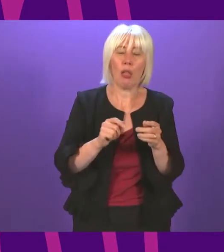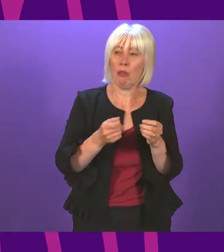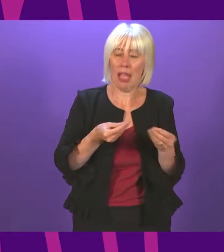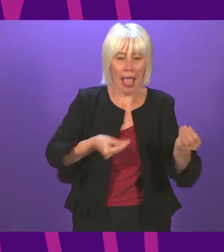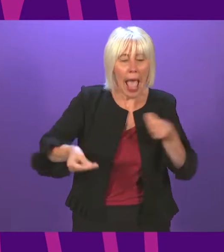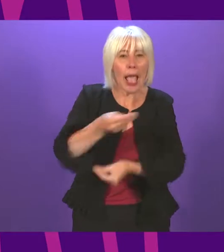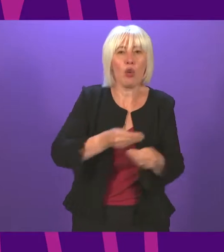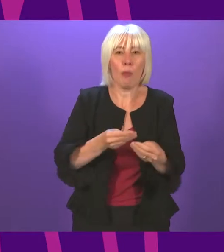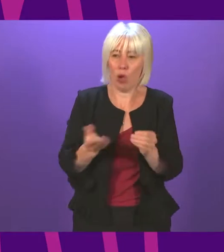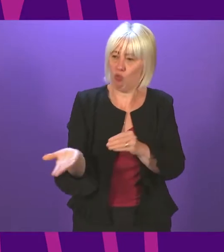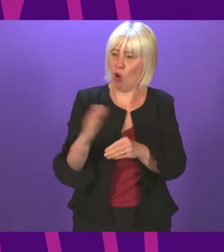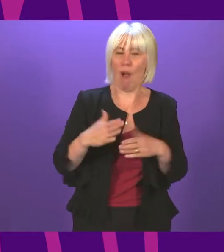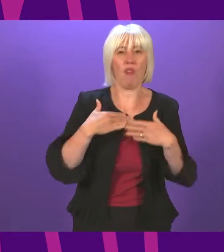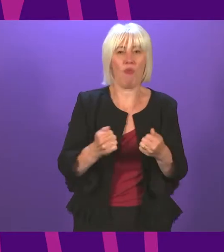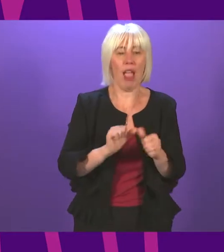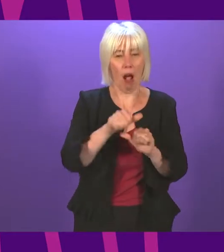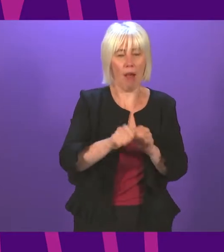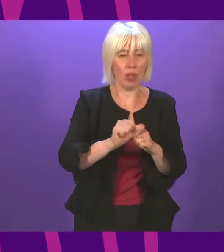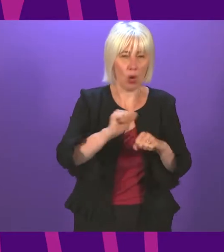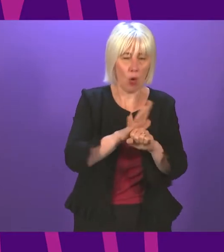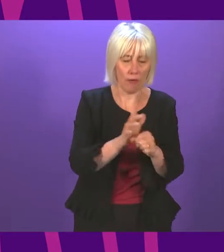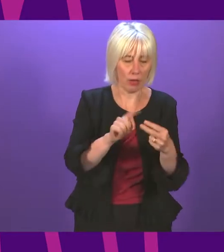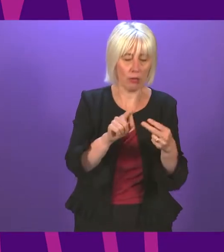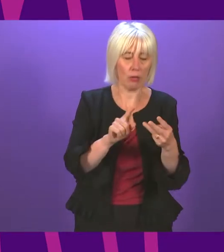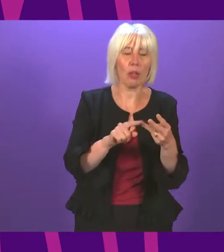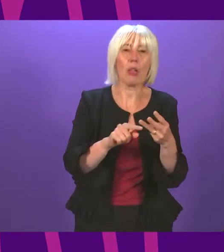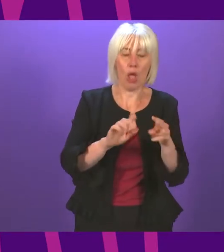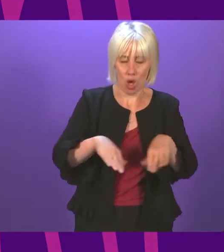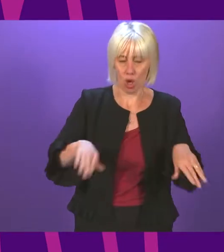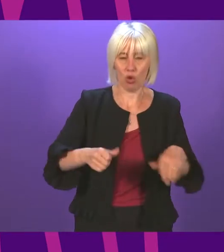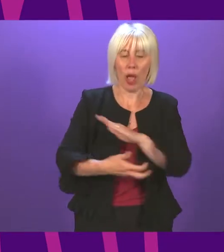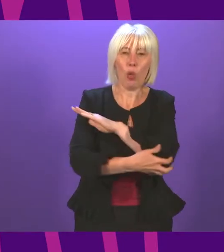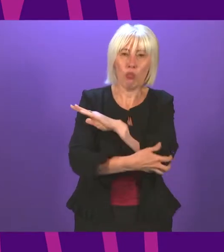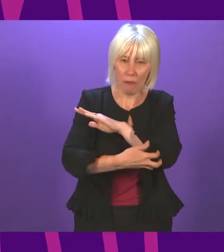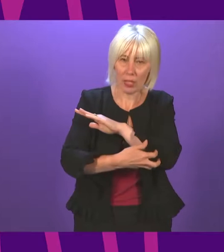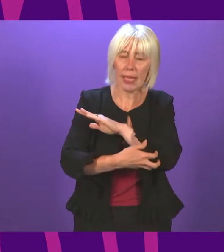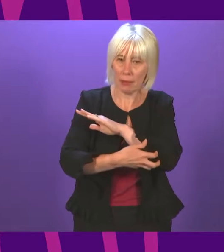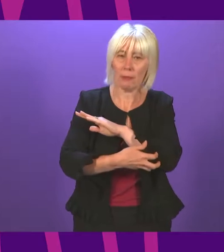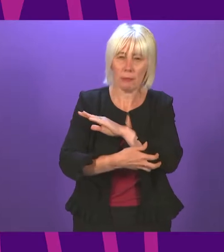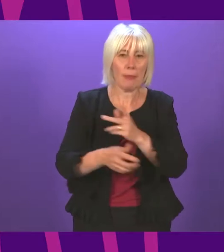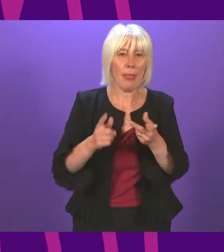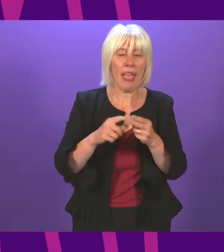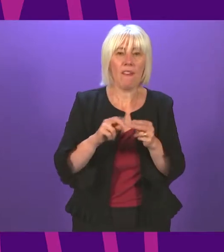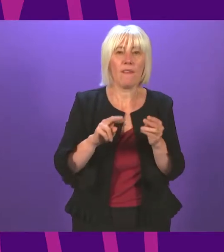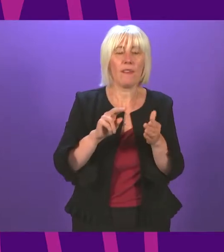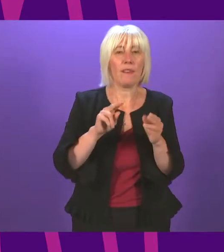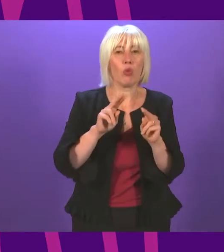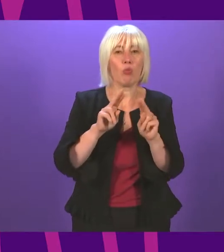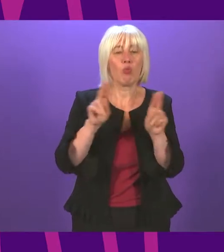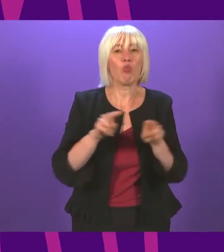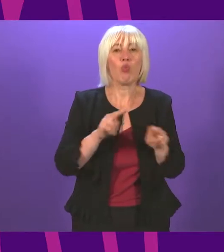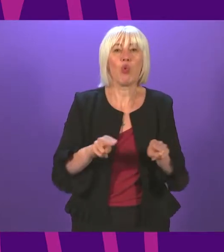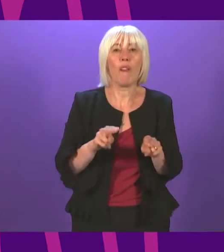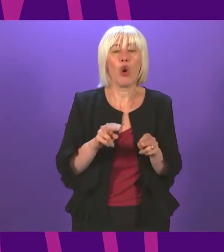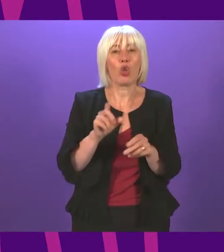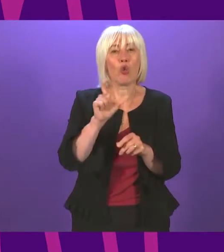aftermath of Covid about tackling endemic child poverty which will be made worse if universal credit cuts are delivered by the